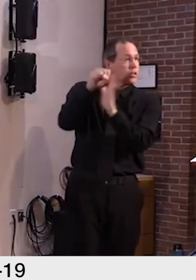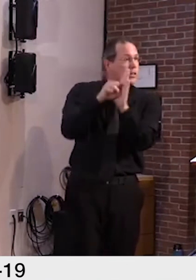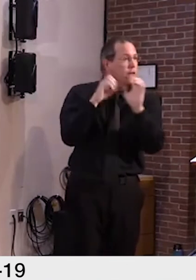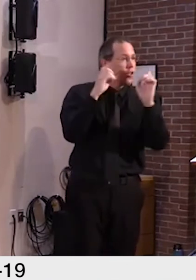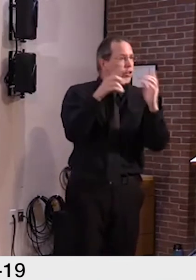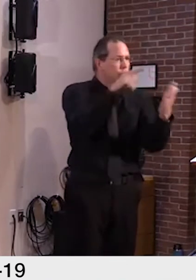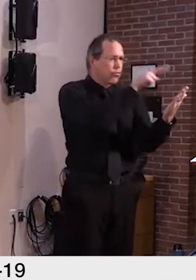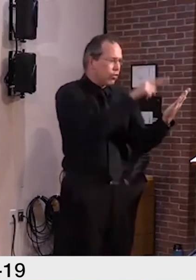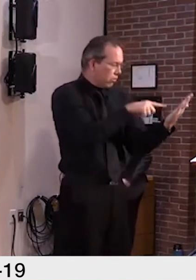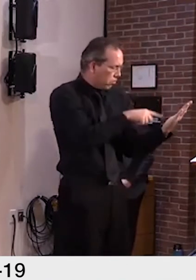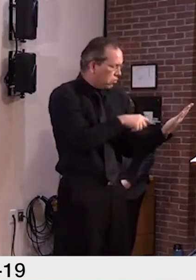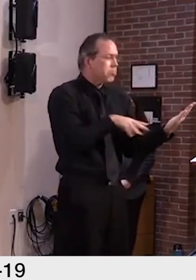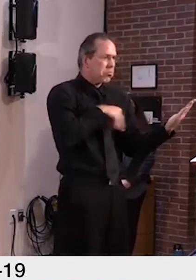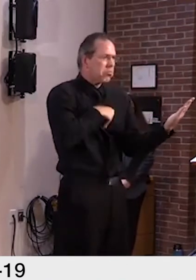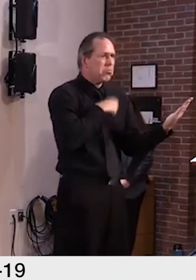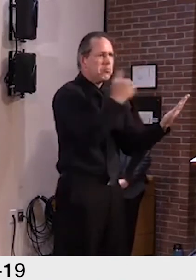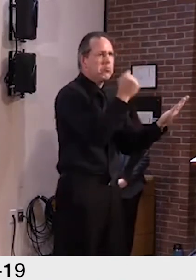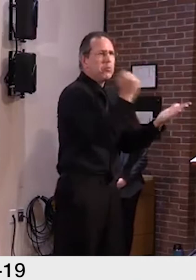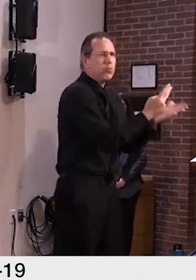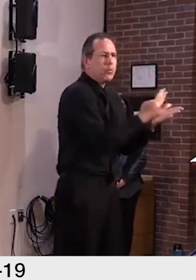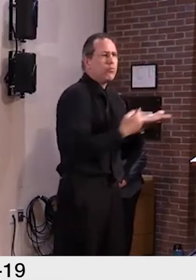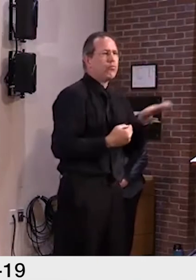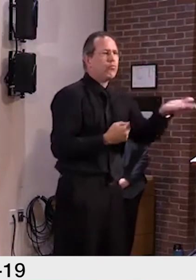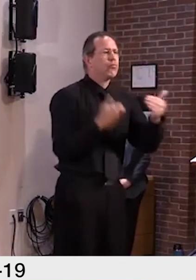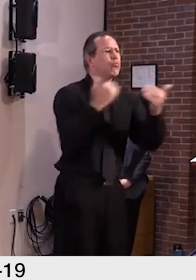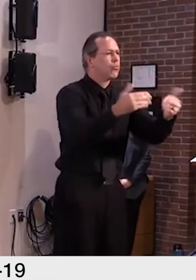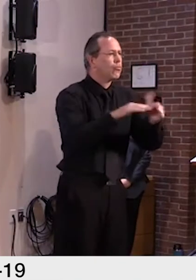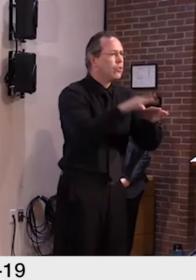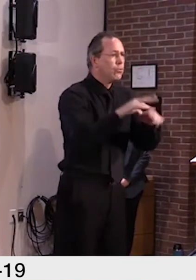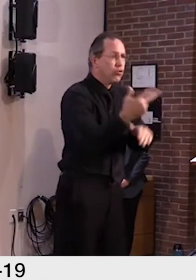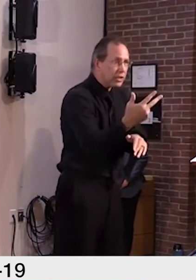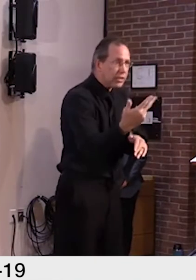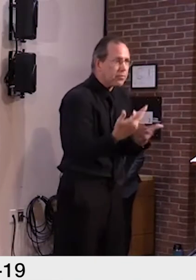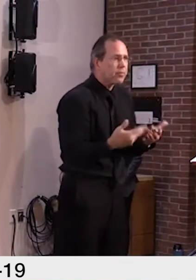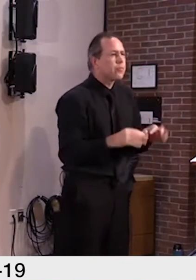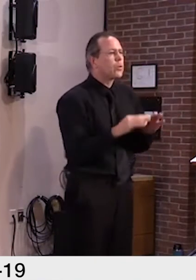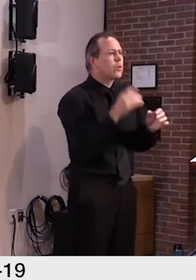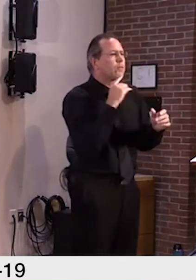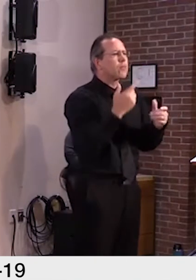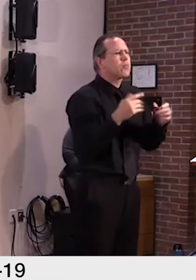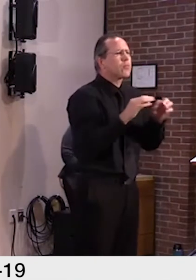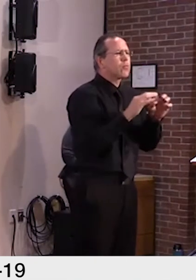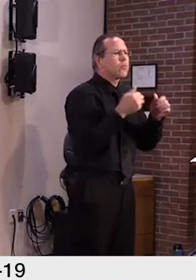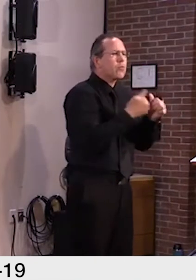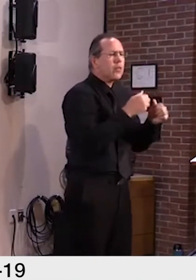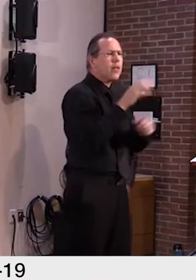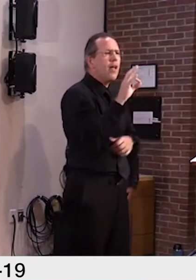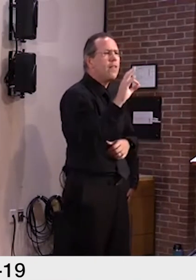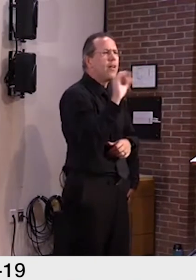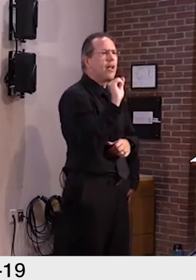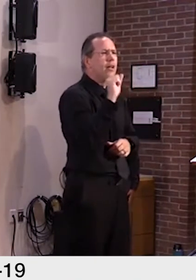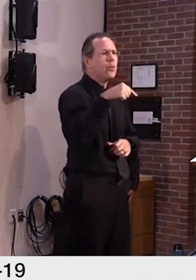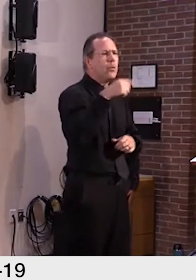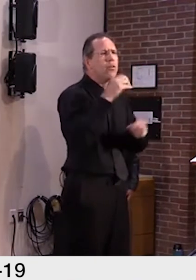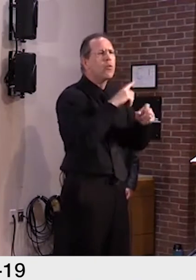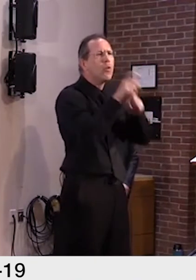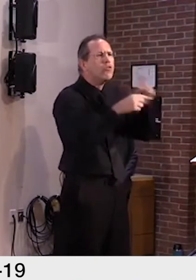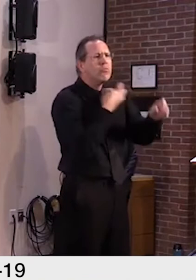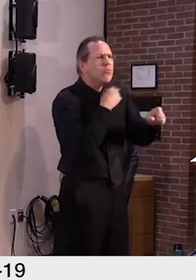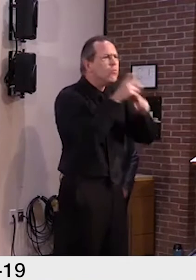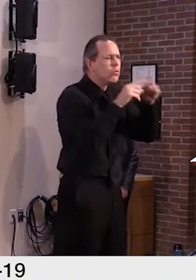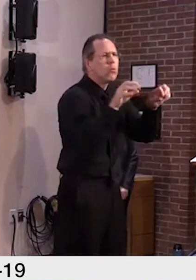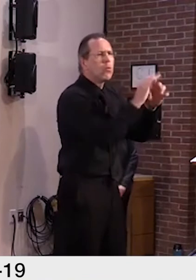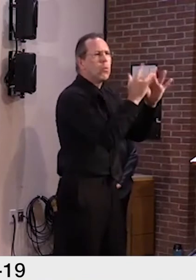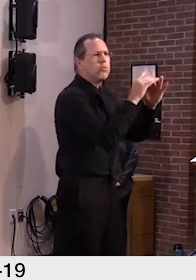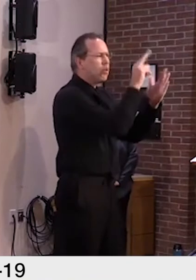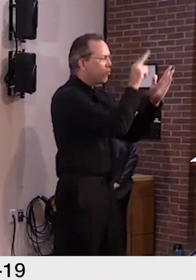of frequently asked questions or what we call FAQ documents. This week, we publish an FAQ on the differences between Step